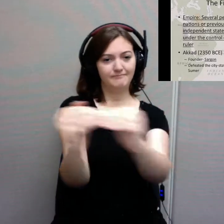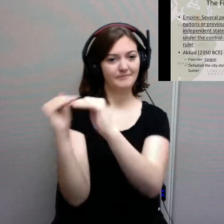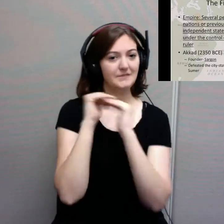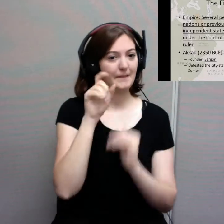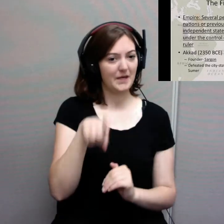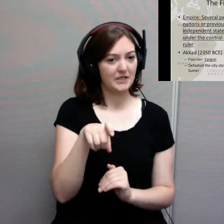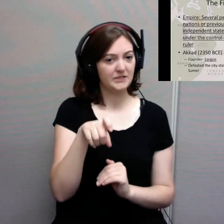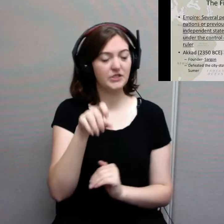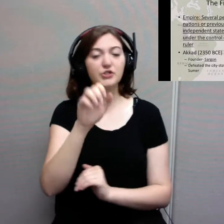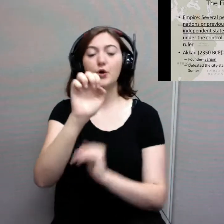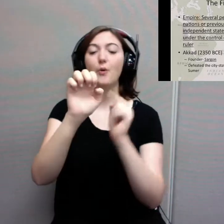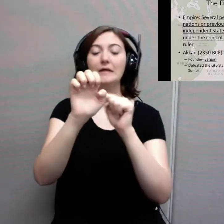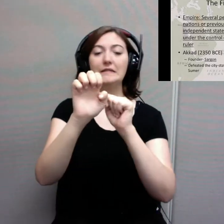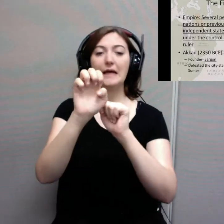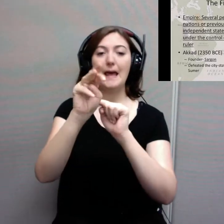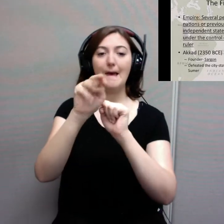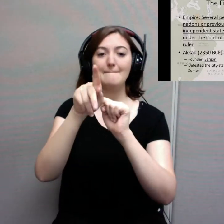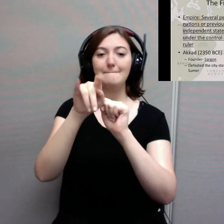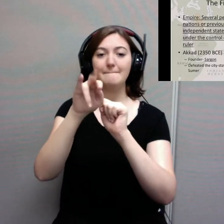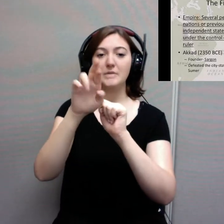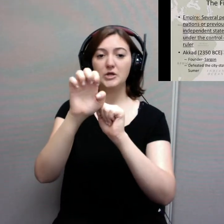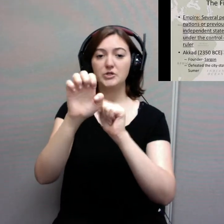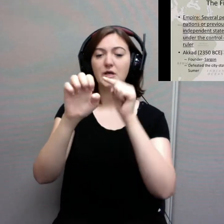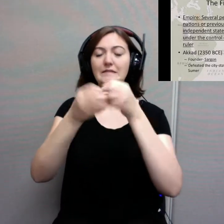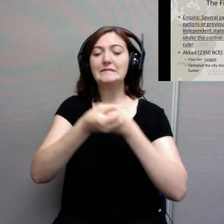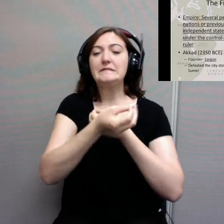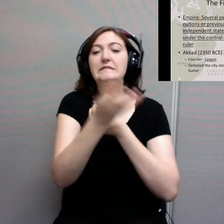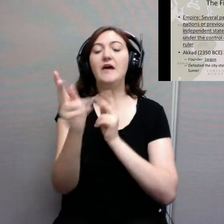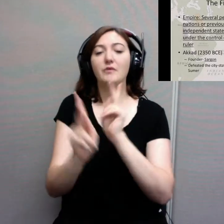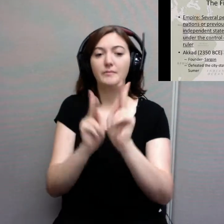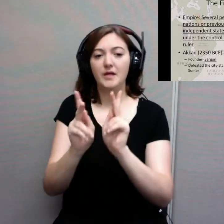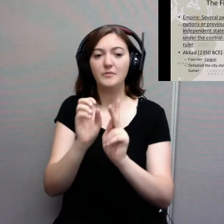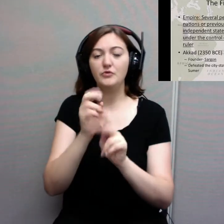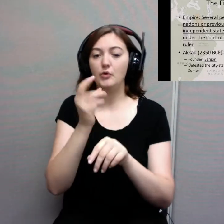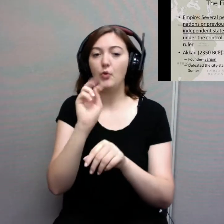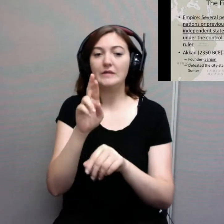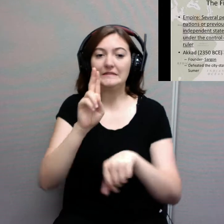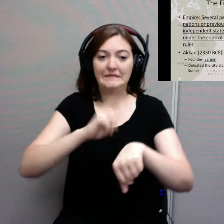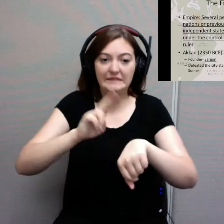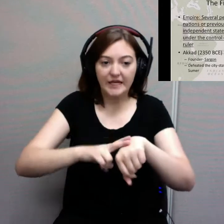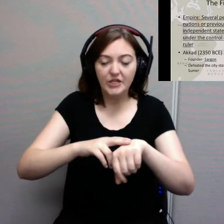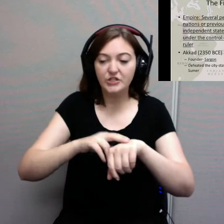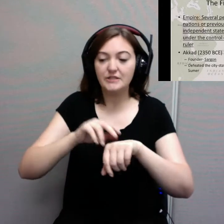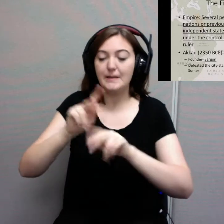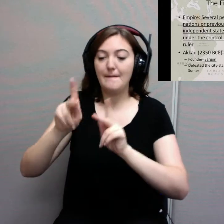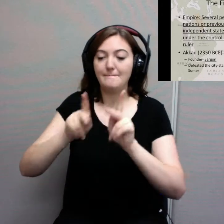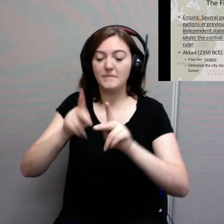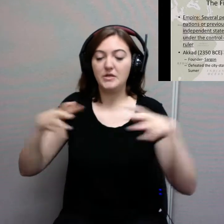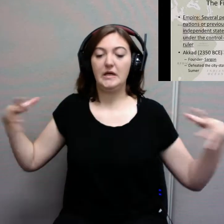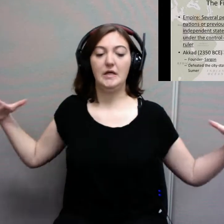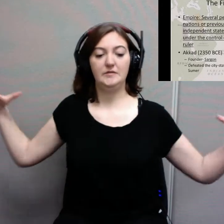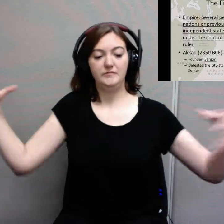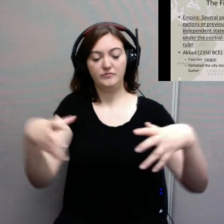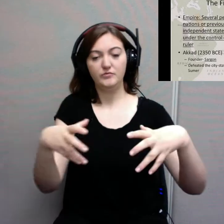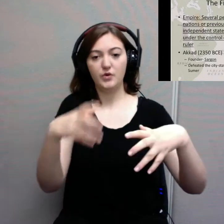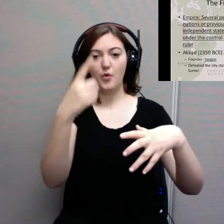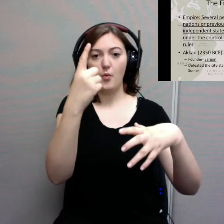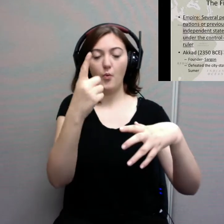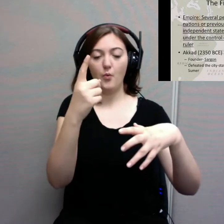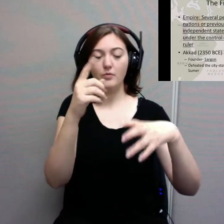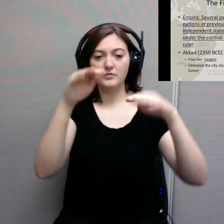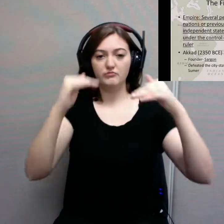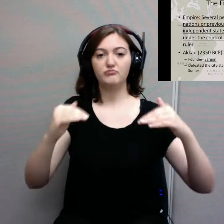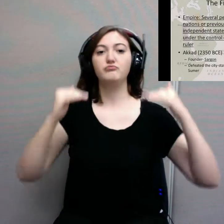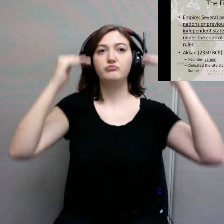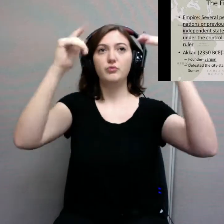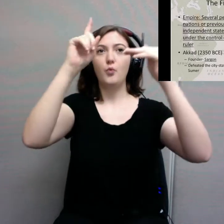one kingdom, but several of them together under the control of one ruler. And that can happen peacefully. That could